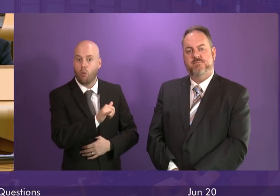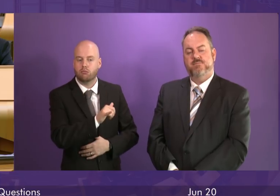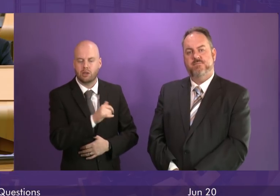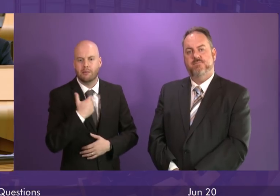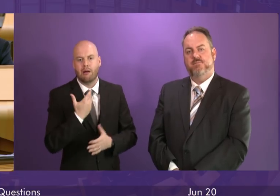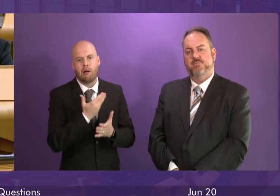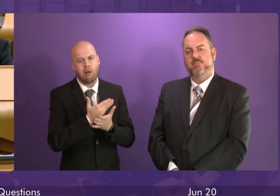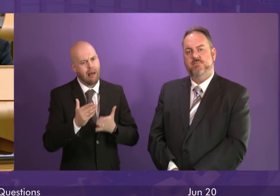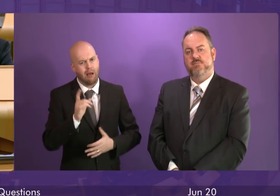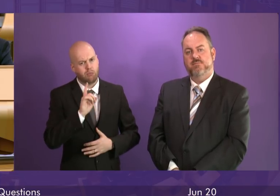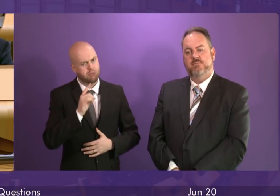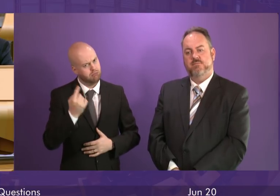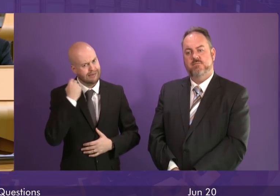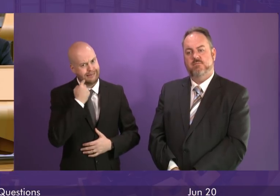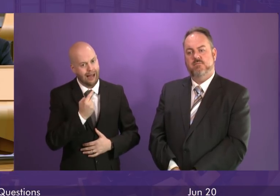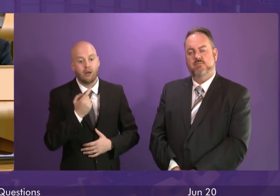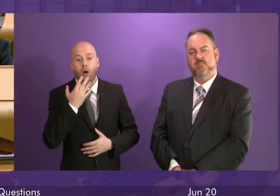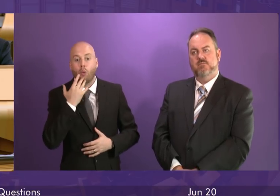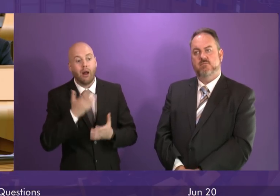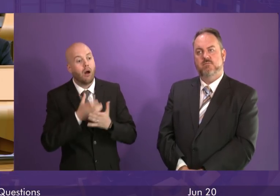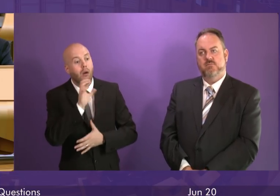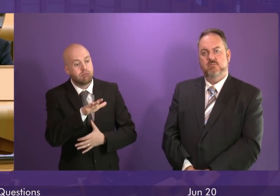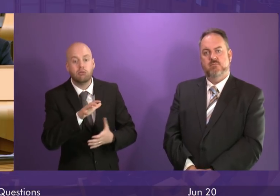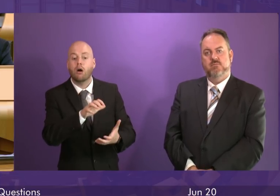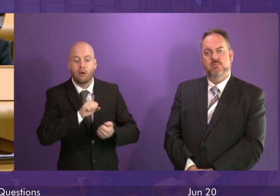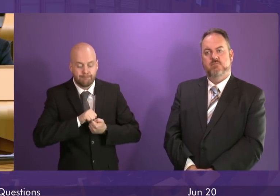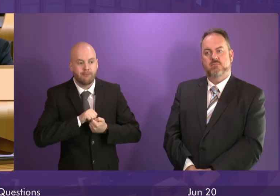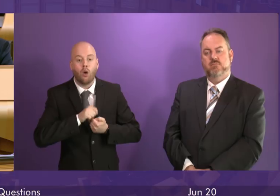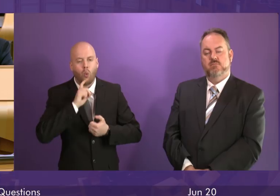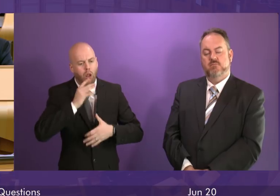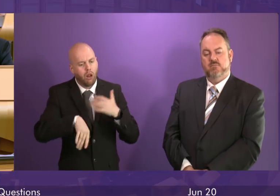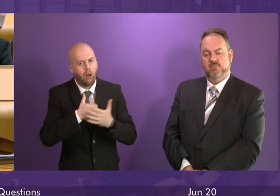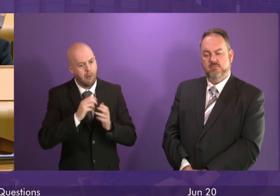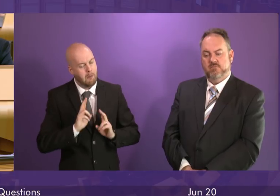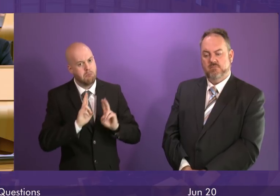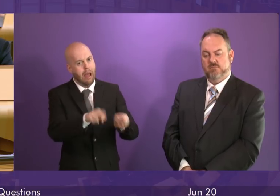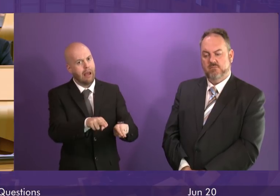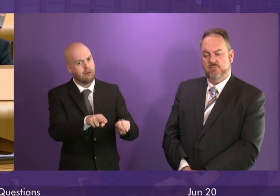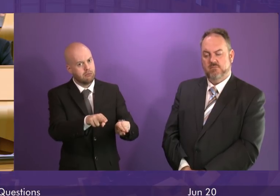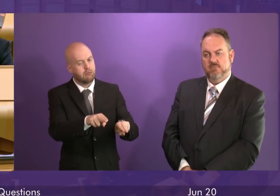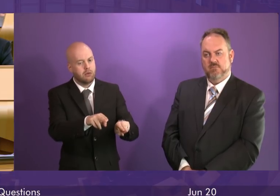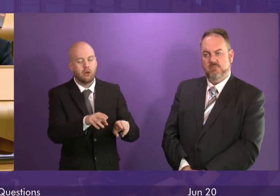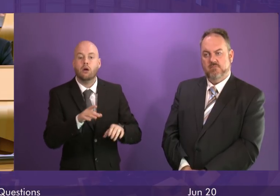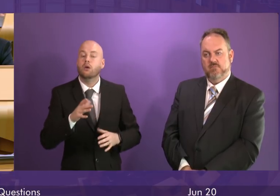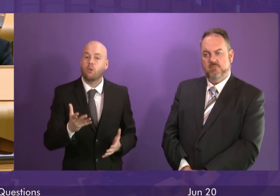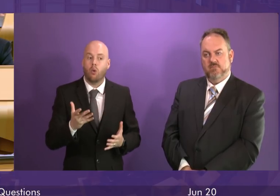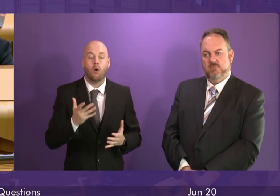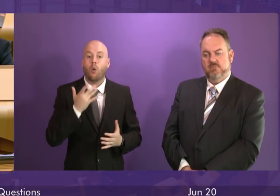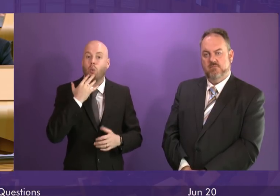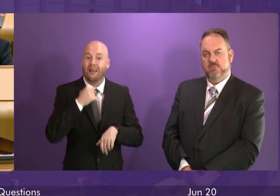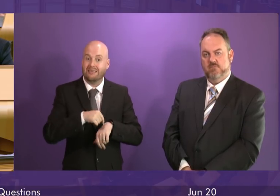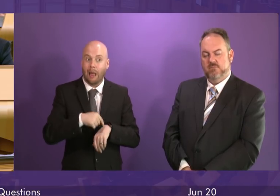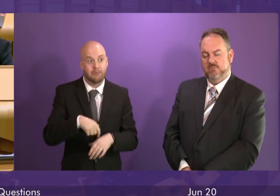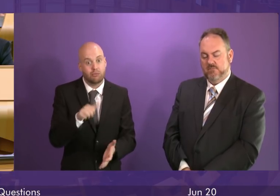to return the business to the private sector when the time is right. The team at Prestwick has continued to engage with potential buyers and investors to discuss